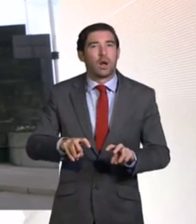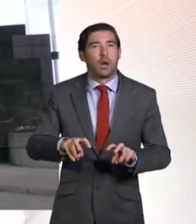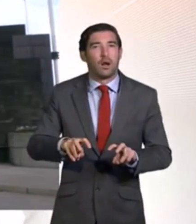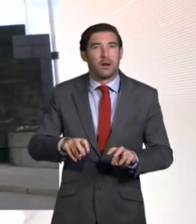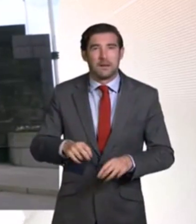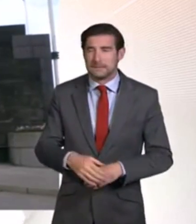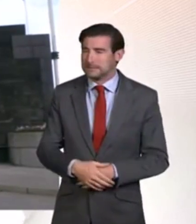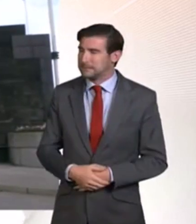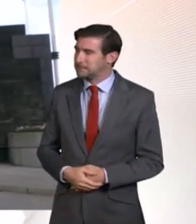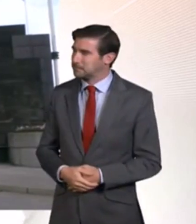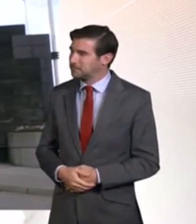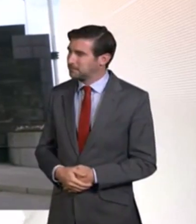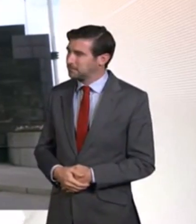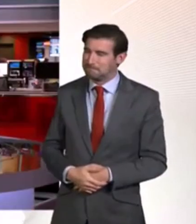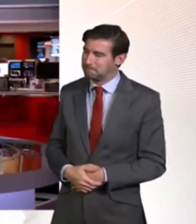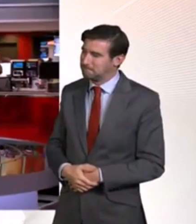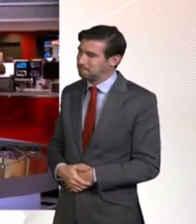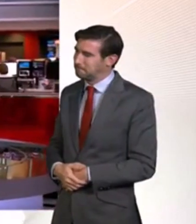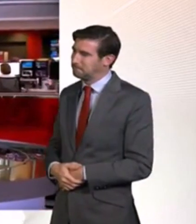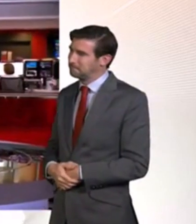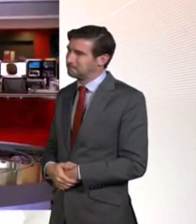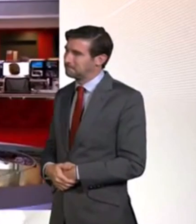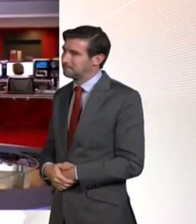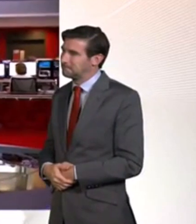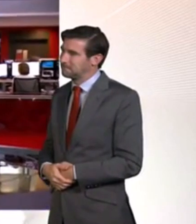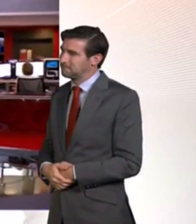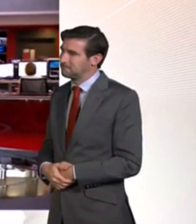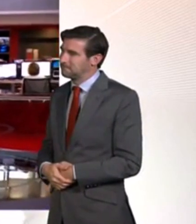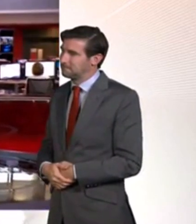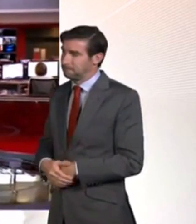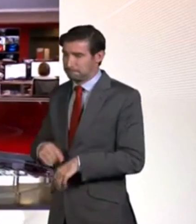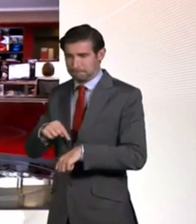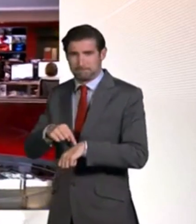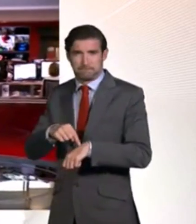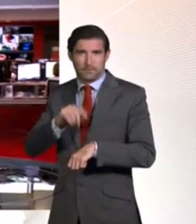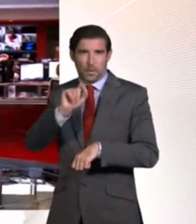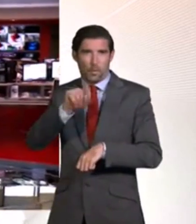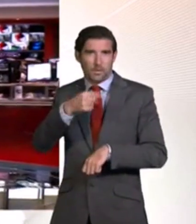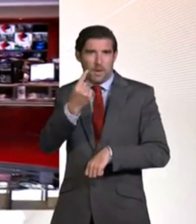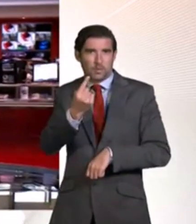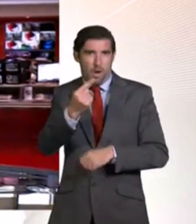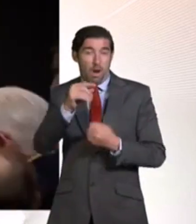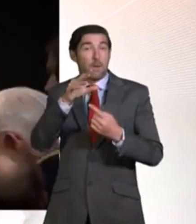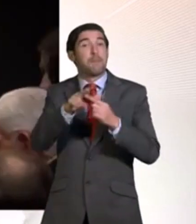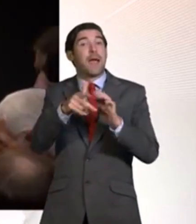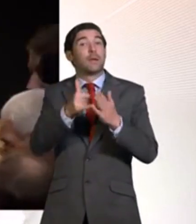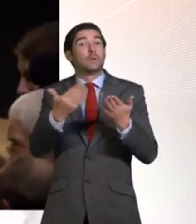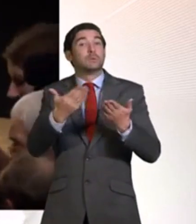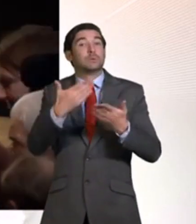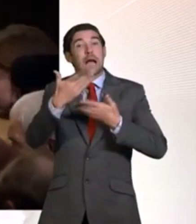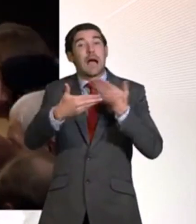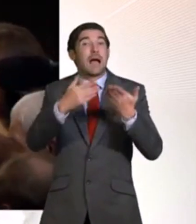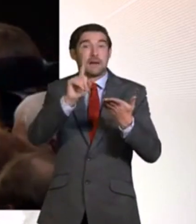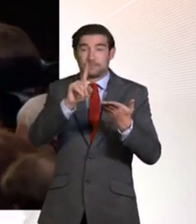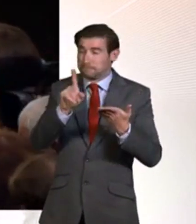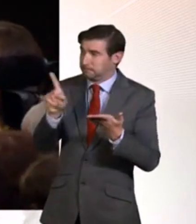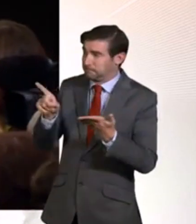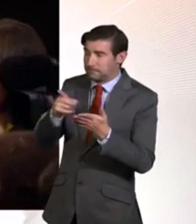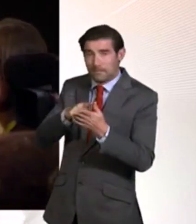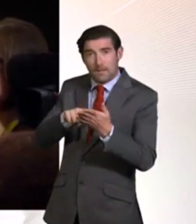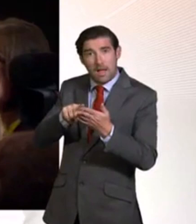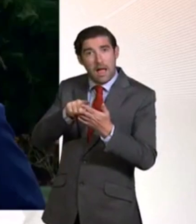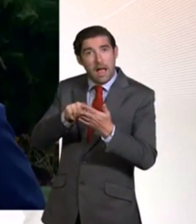Yes, it was confirmed this morning. It's now quarter past one. Our top story this lunchtime. Alex Summon,